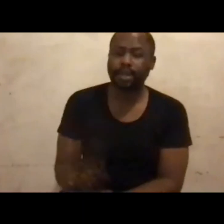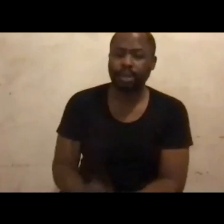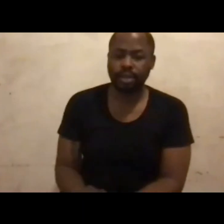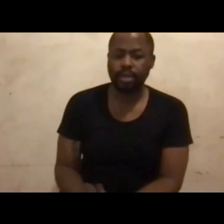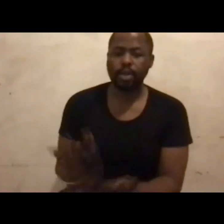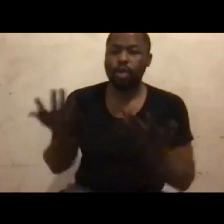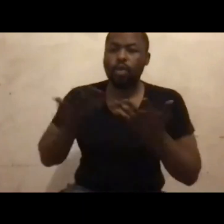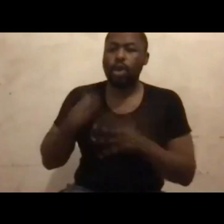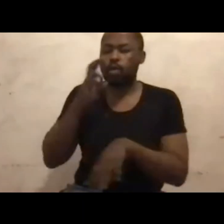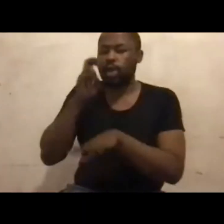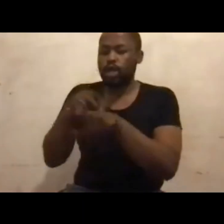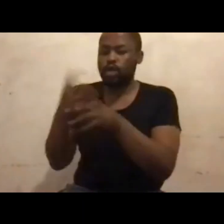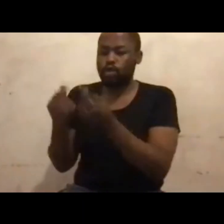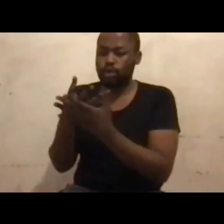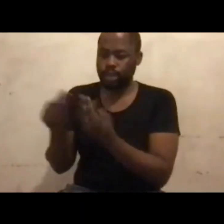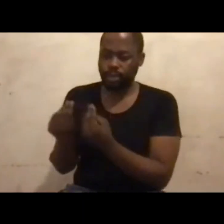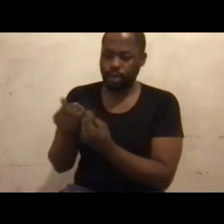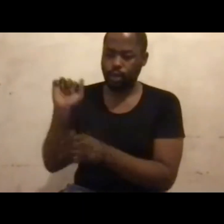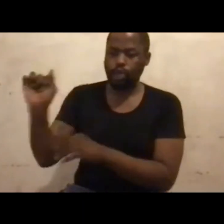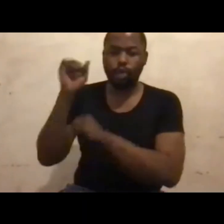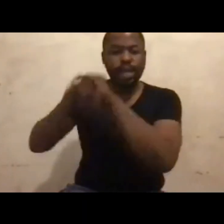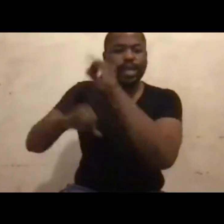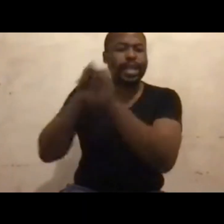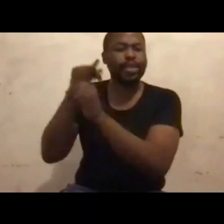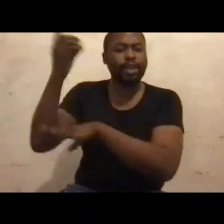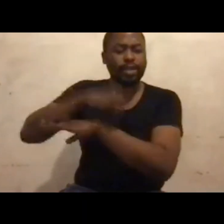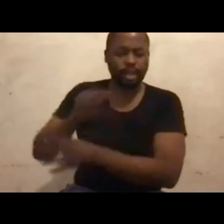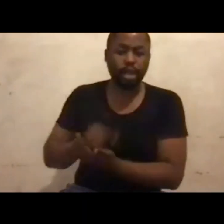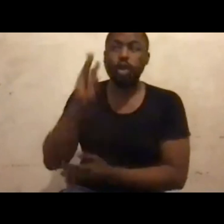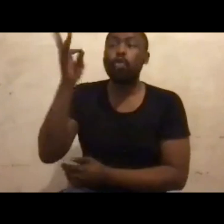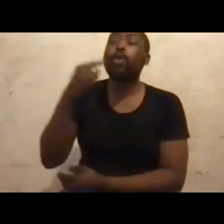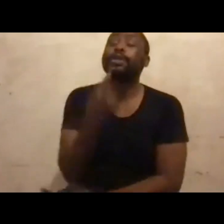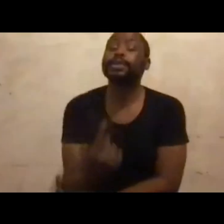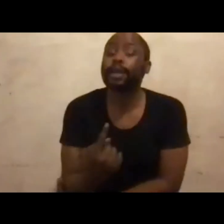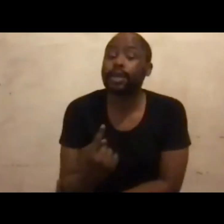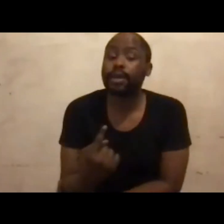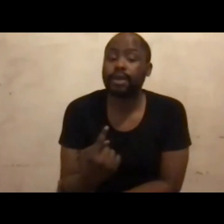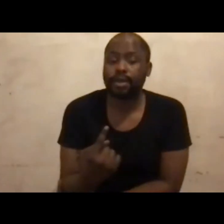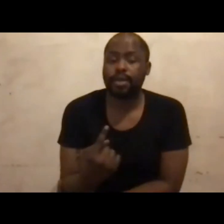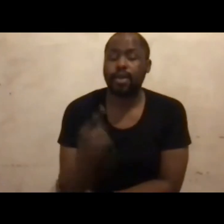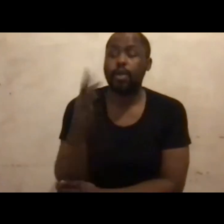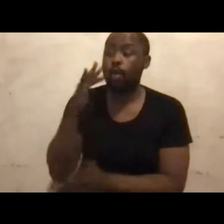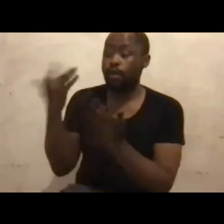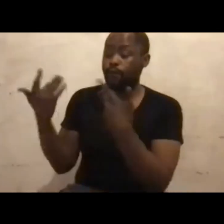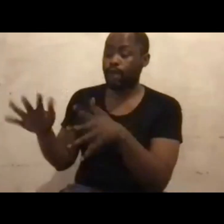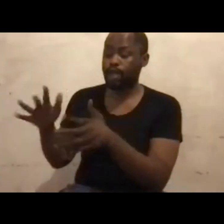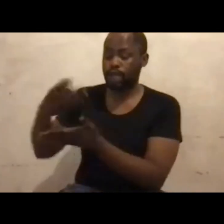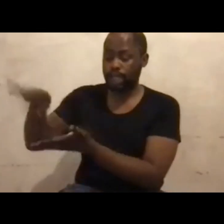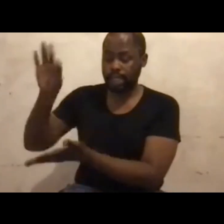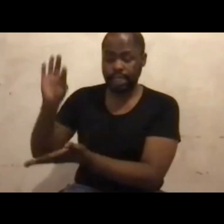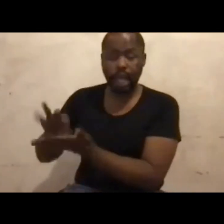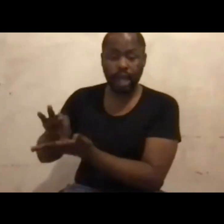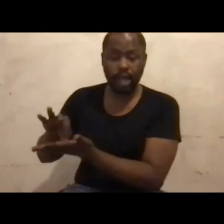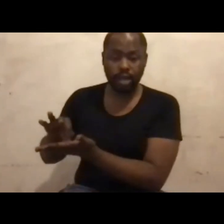making statements on your International Day? And we will say to them, until you have signed that, then we will know that the